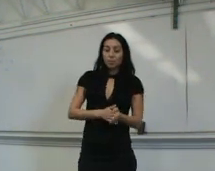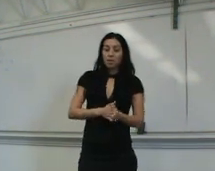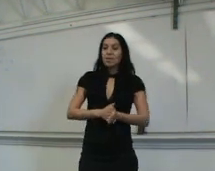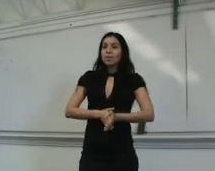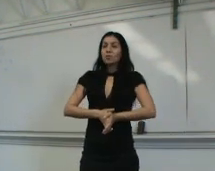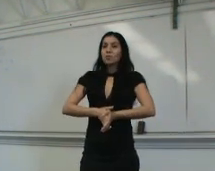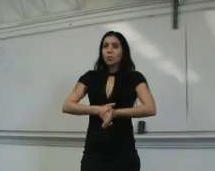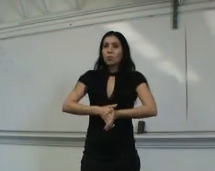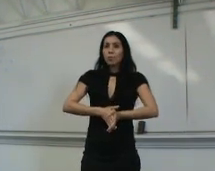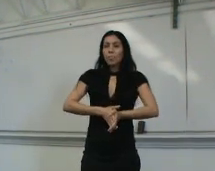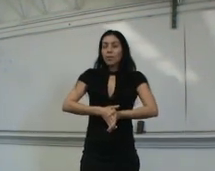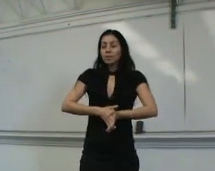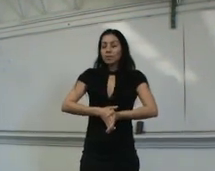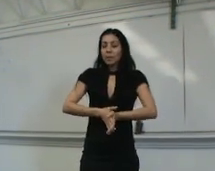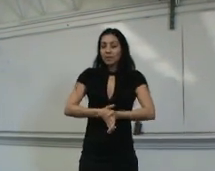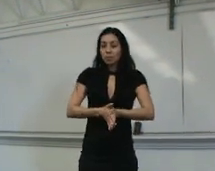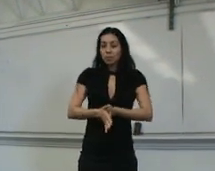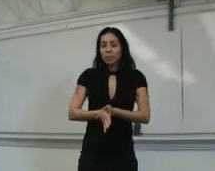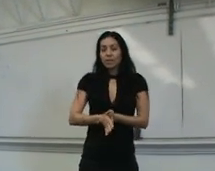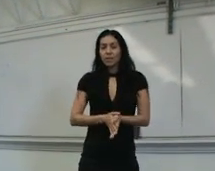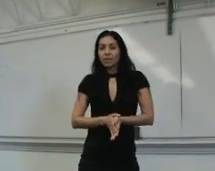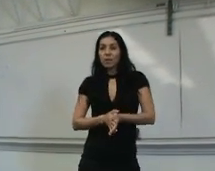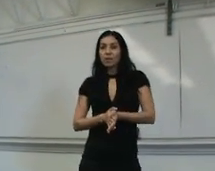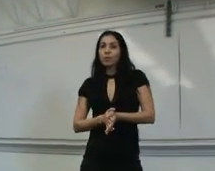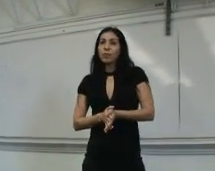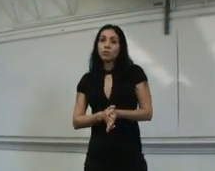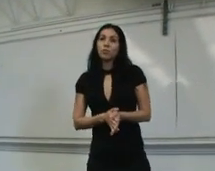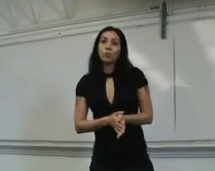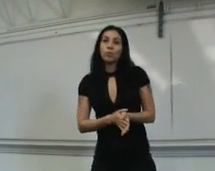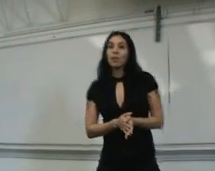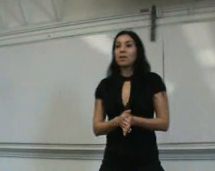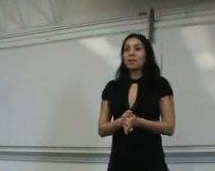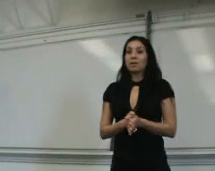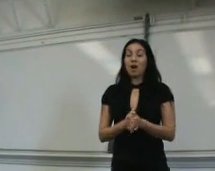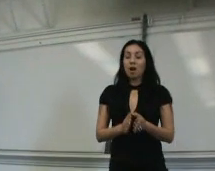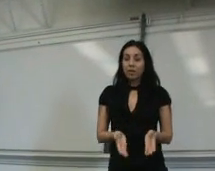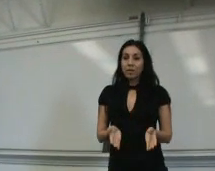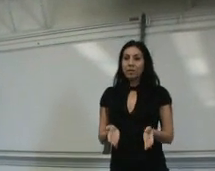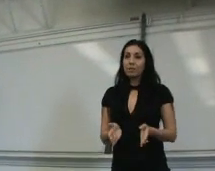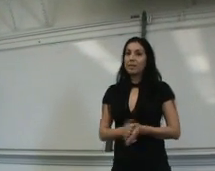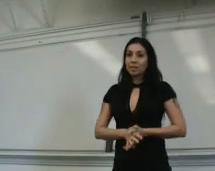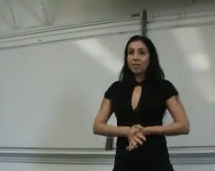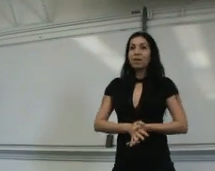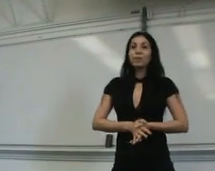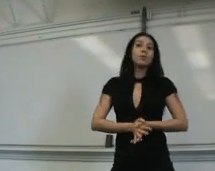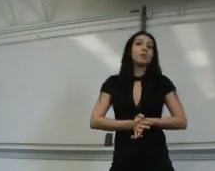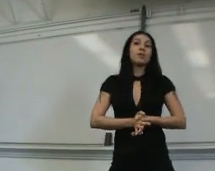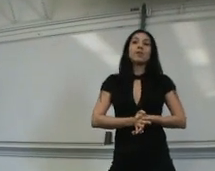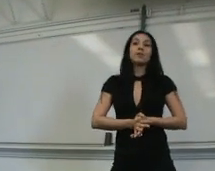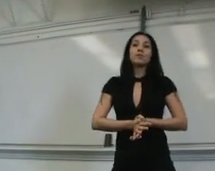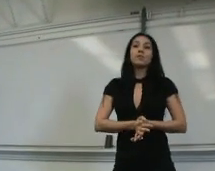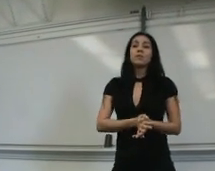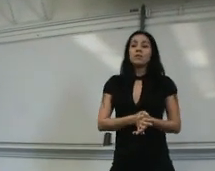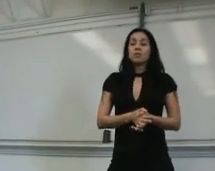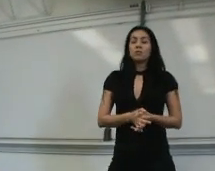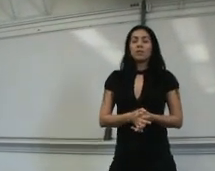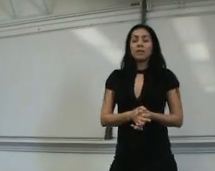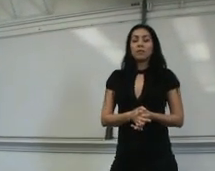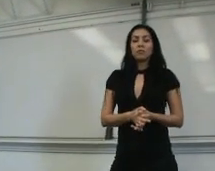resume. So, the managers would be like, are you willing to work as hard? And I'll be like, yeah, I'm going to work hard. So, like,